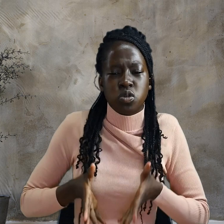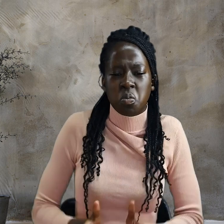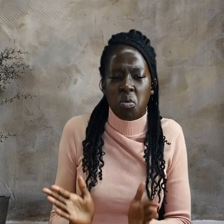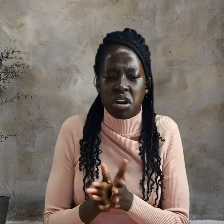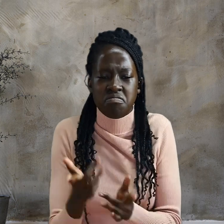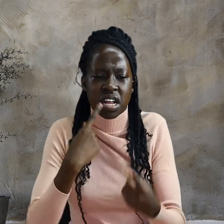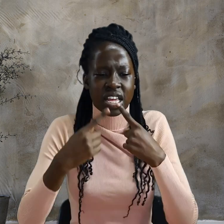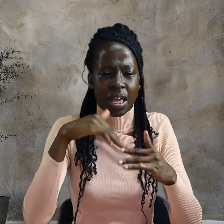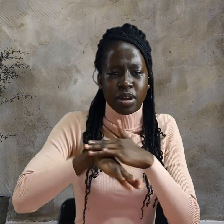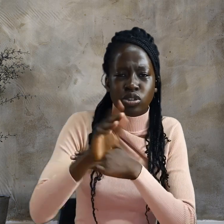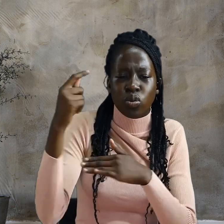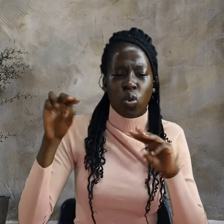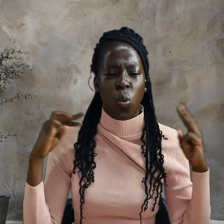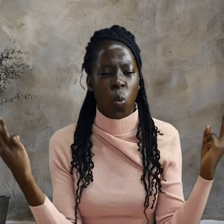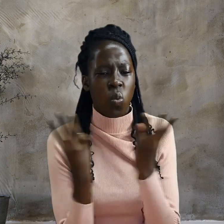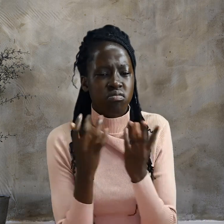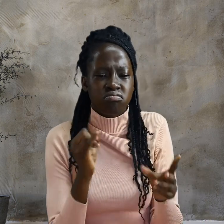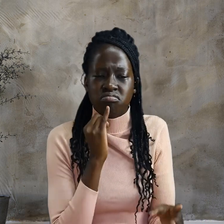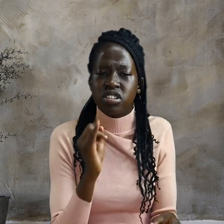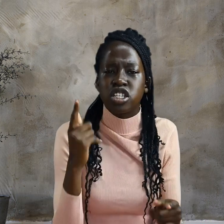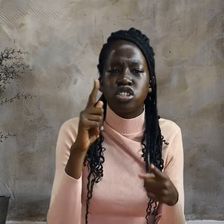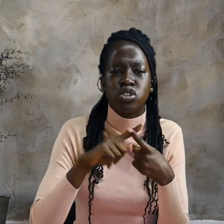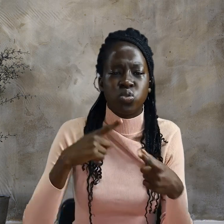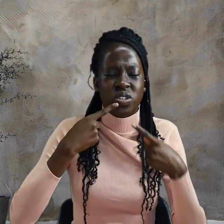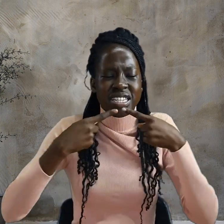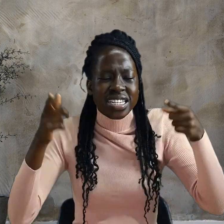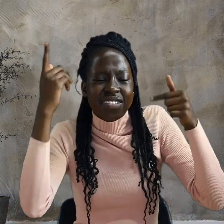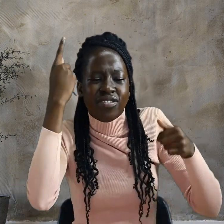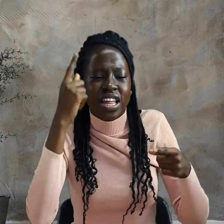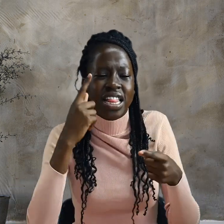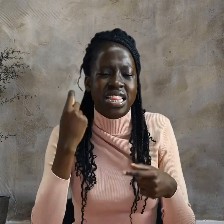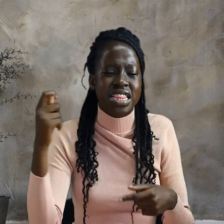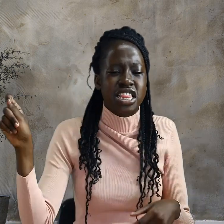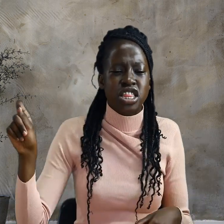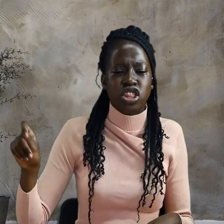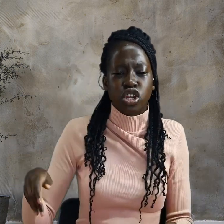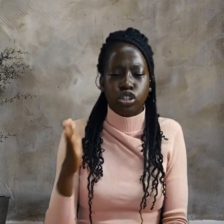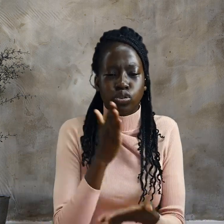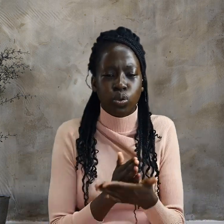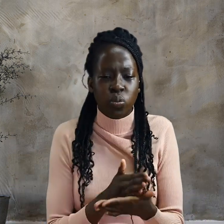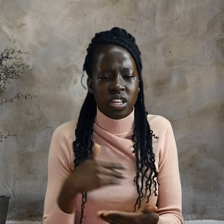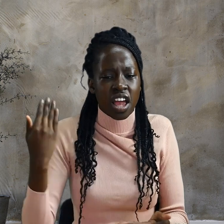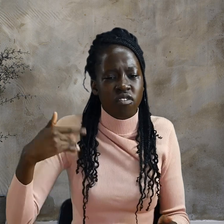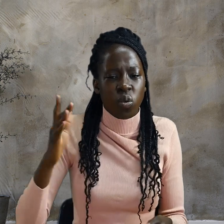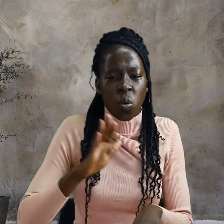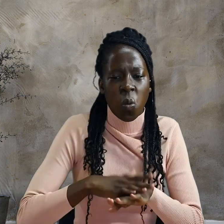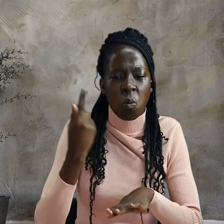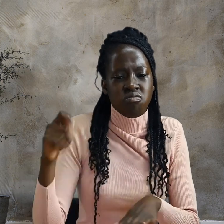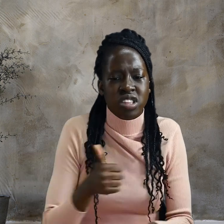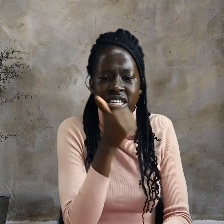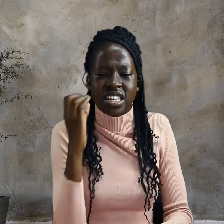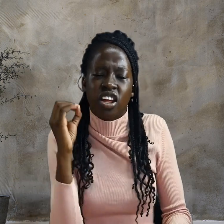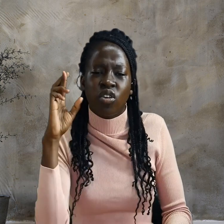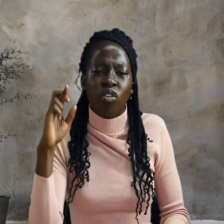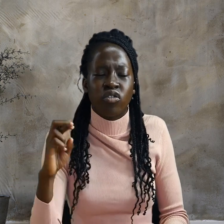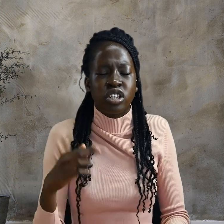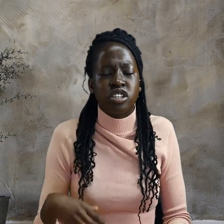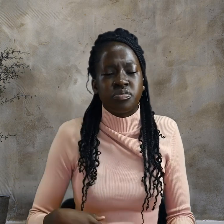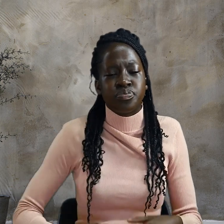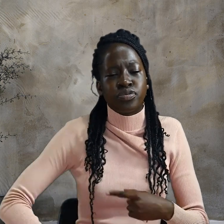Everyone on the side of truth listens to me. What is truth? retorted Pilate.